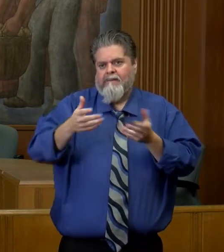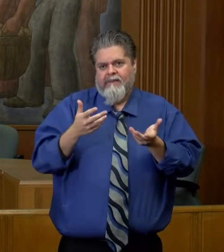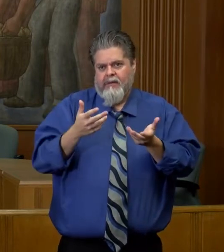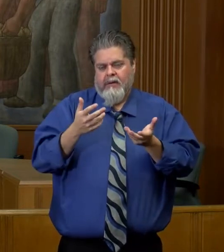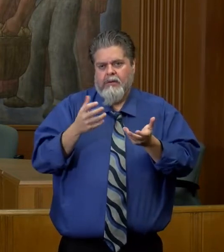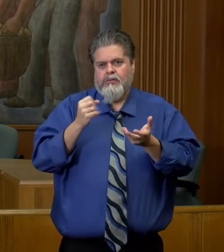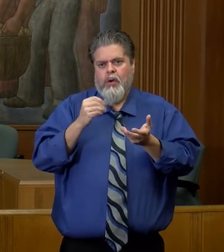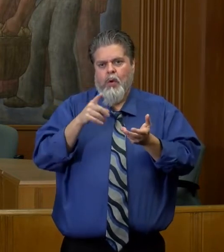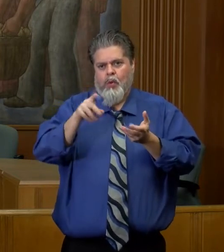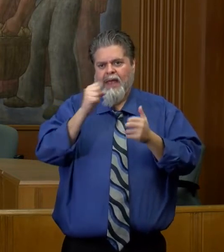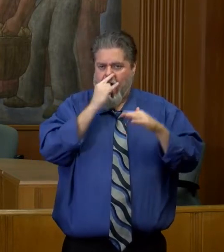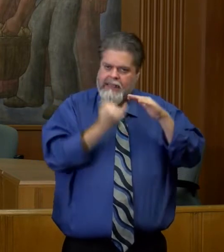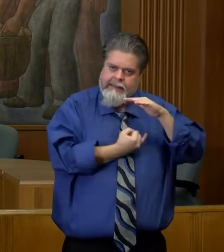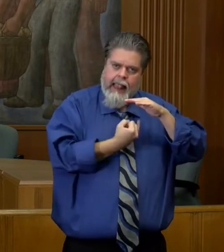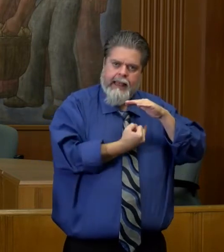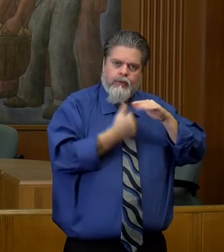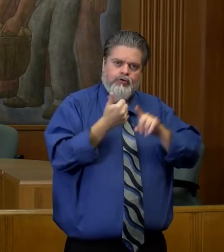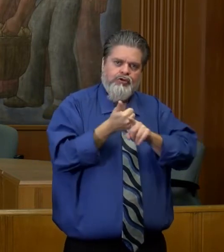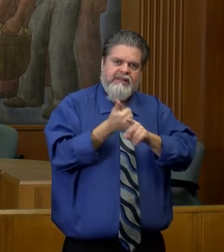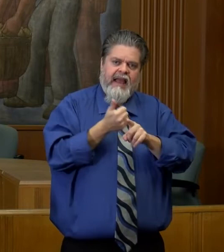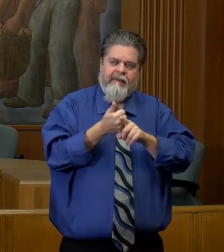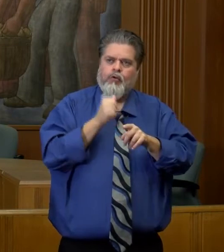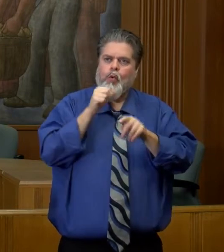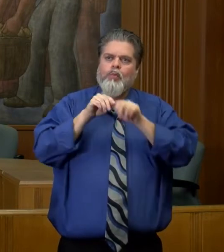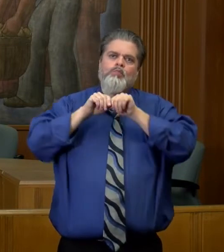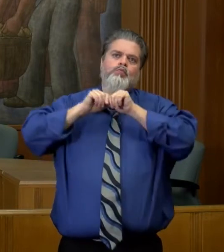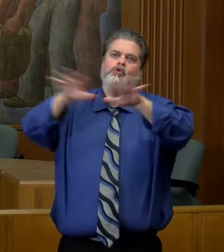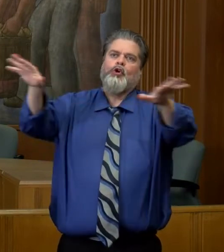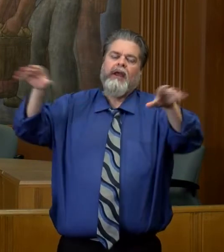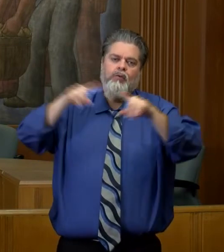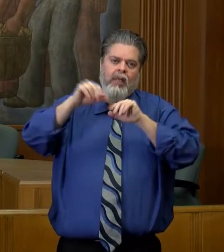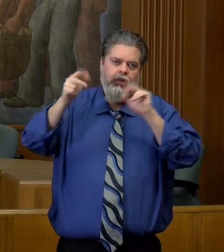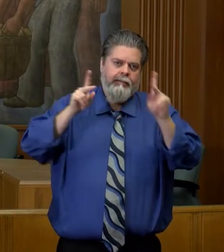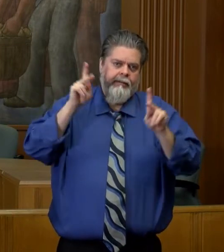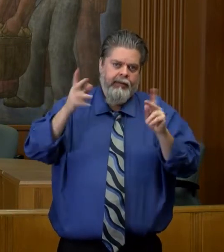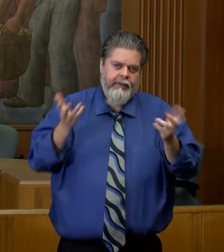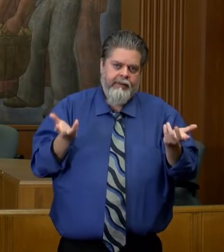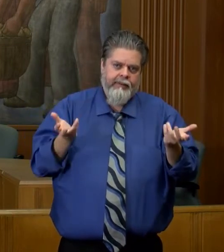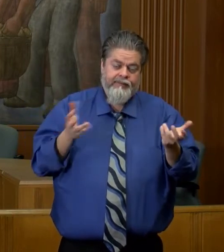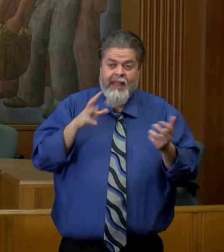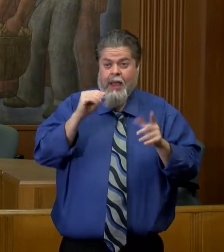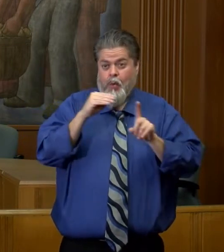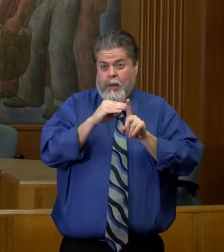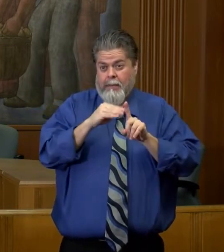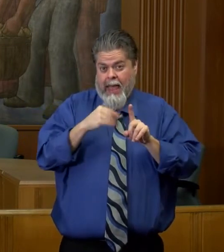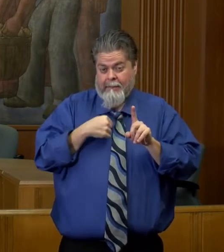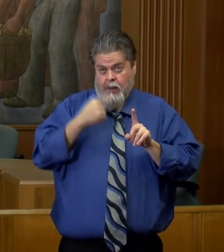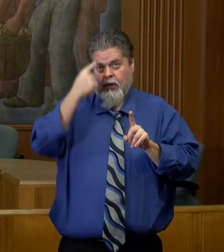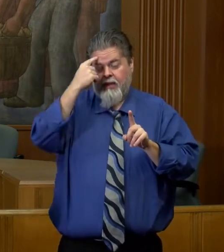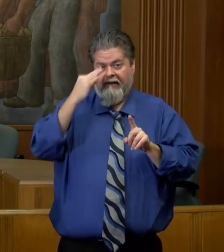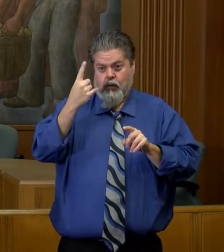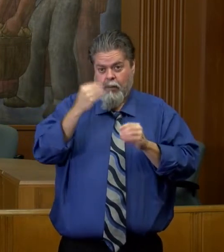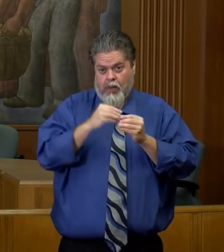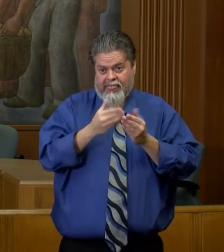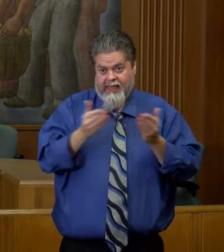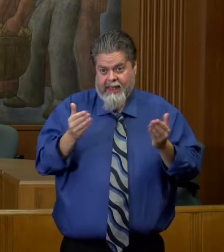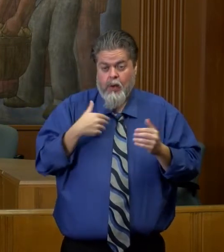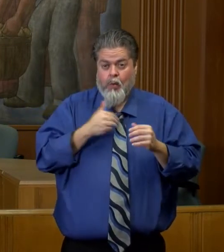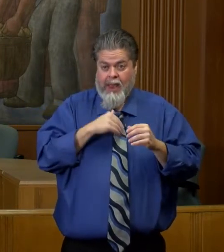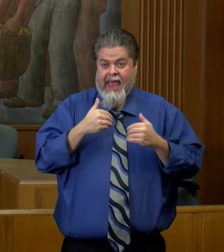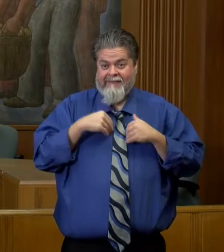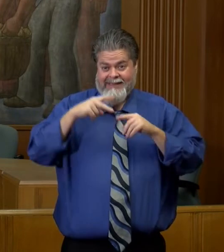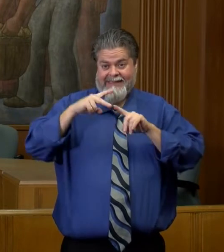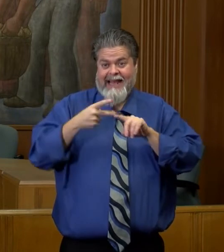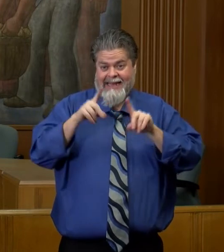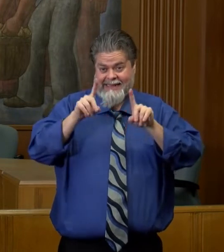we can get you out of circulation and not expose other people at that time. And that reminds me of one other thing. Earlier I mentioned we're opening up a second